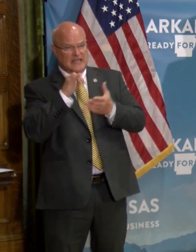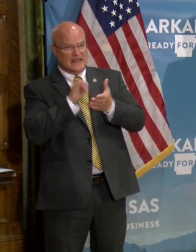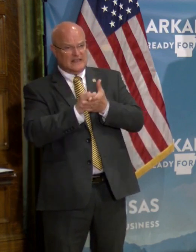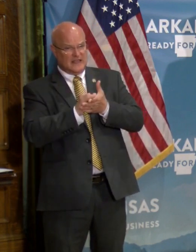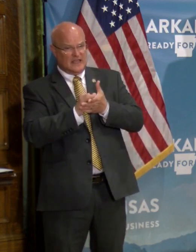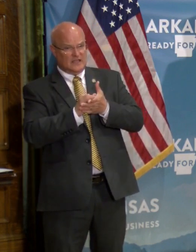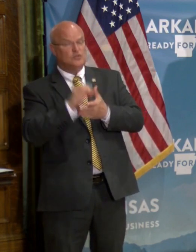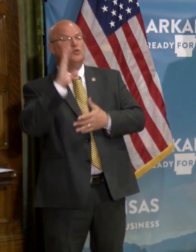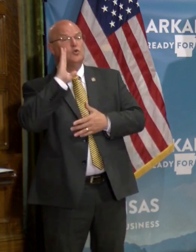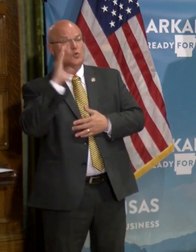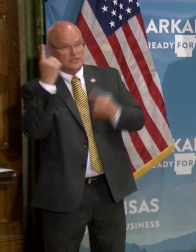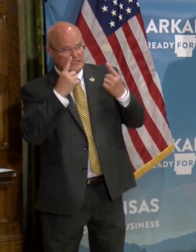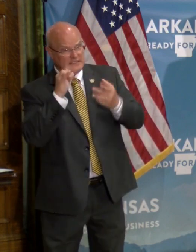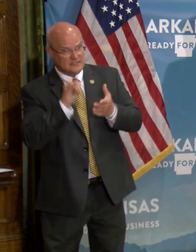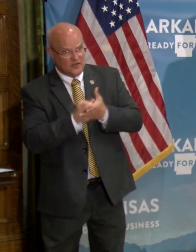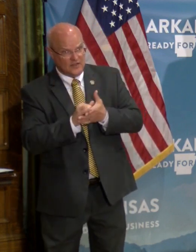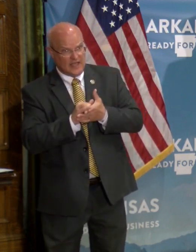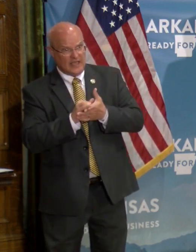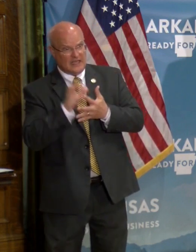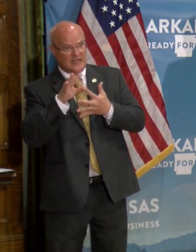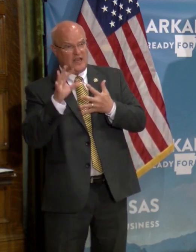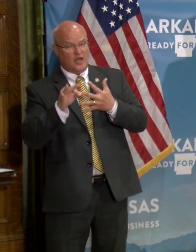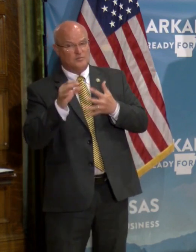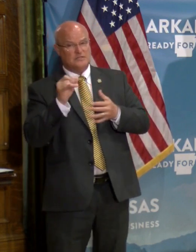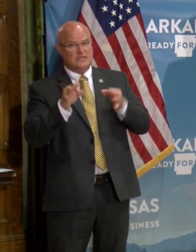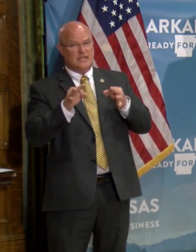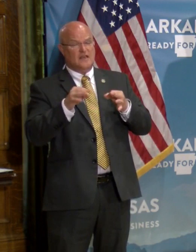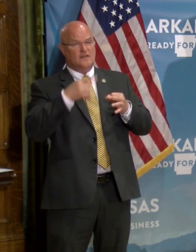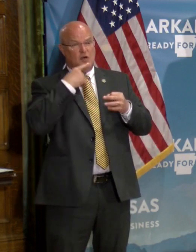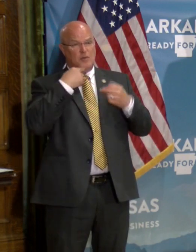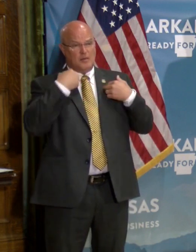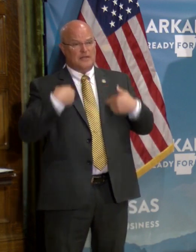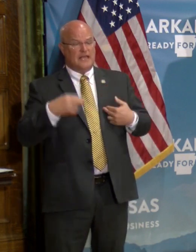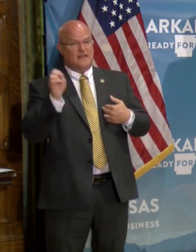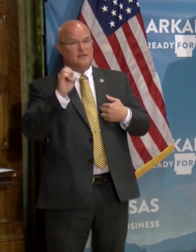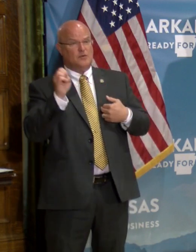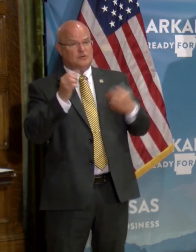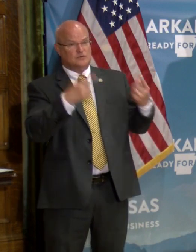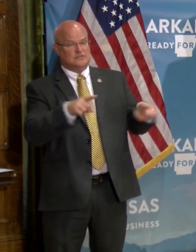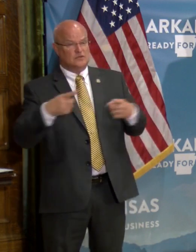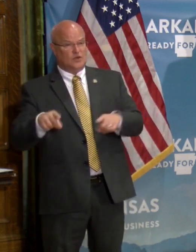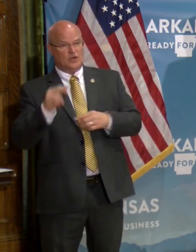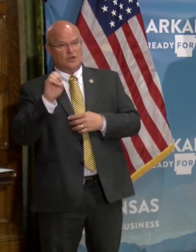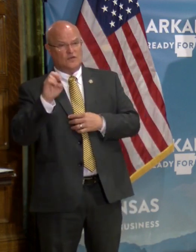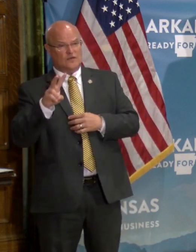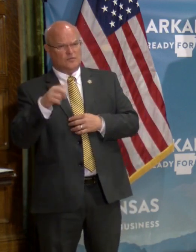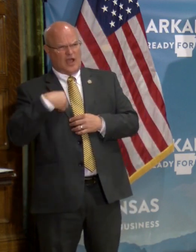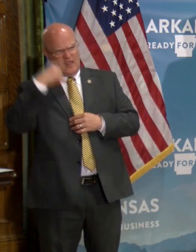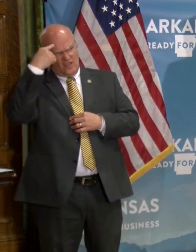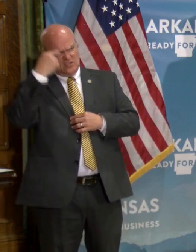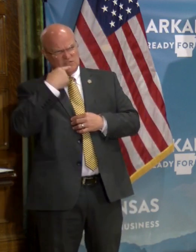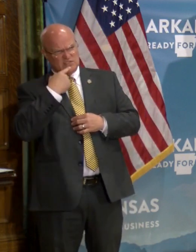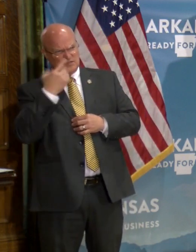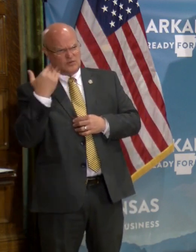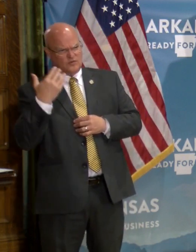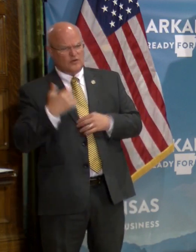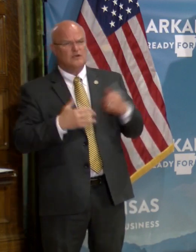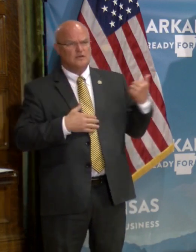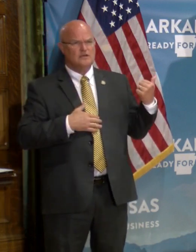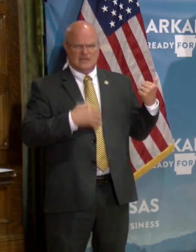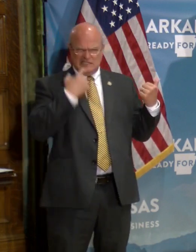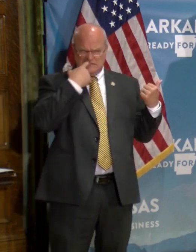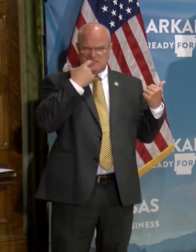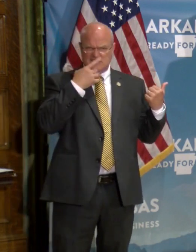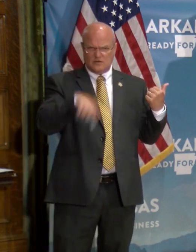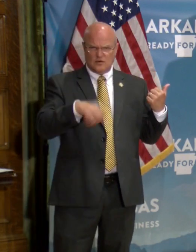would consider that as an option if the public health emergency was still going on in November. That's what I thought you said. Well, I think that's